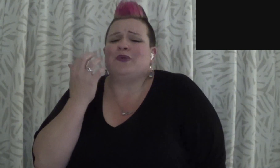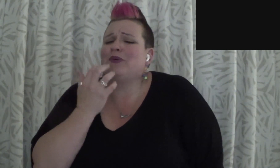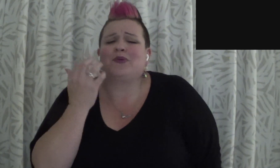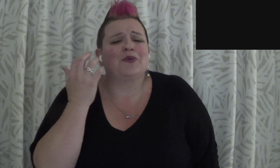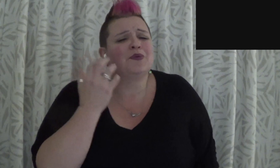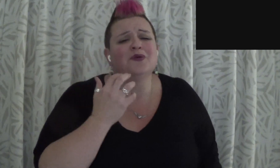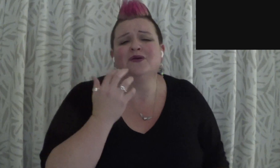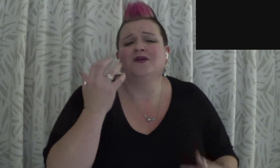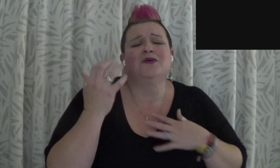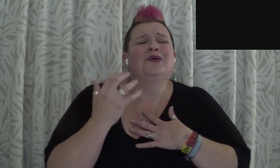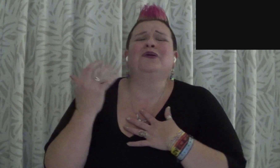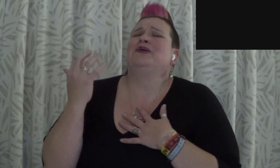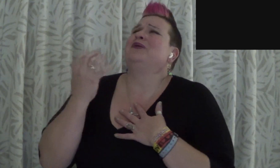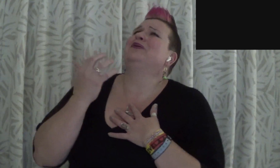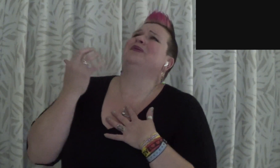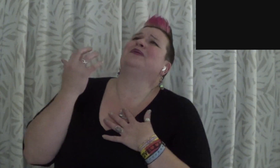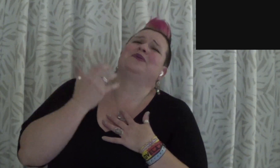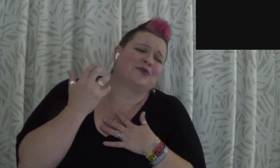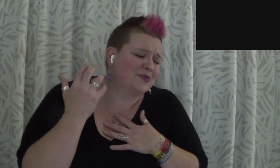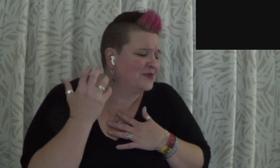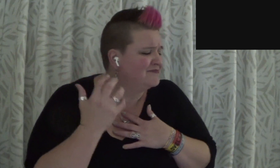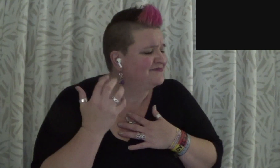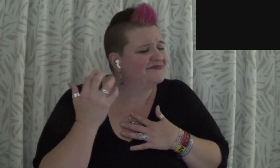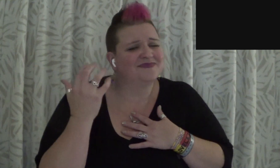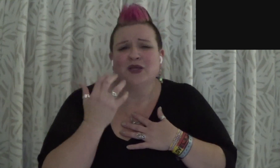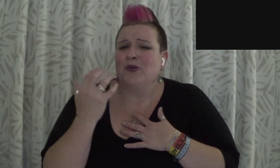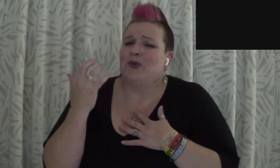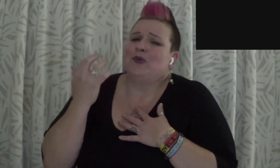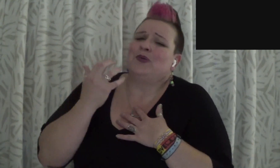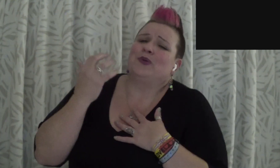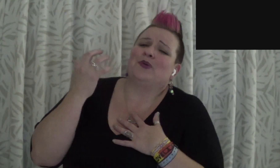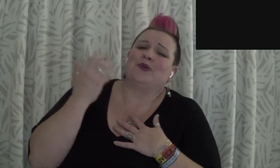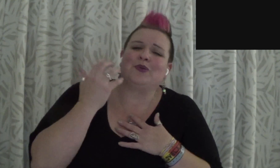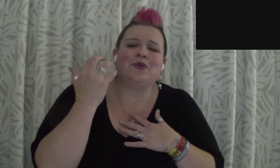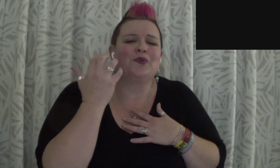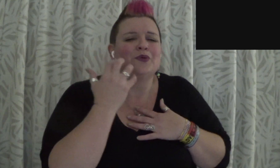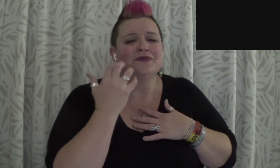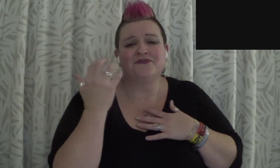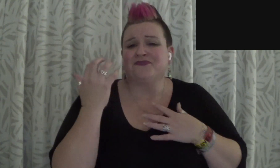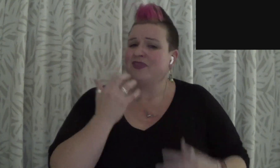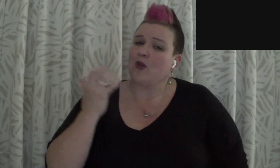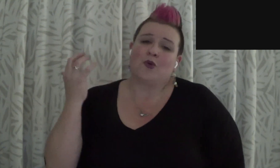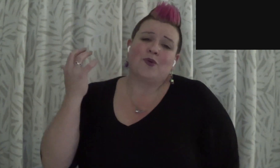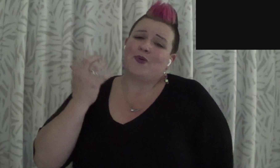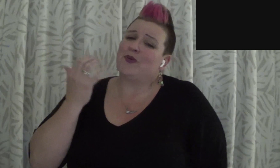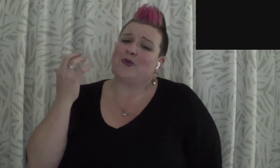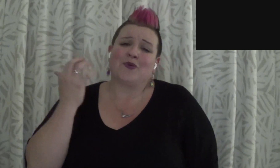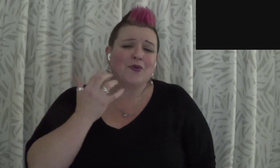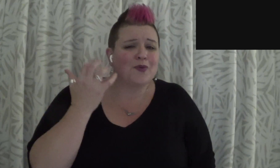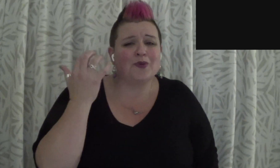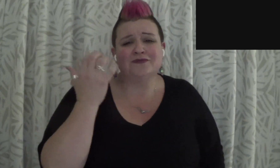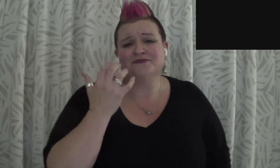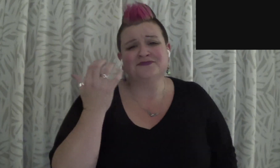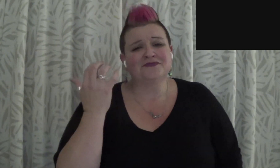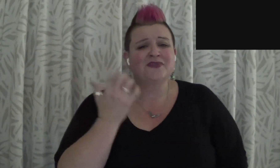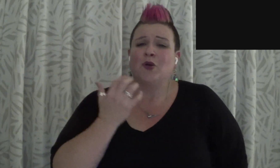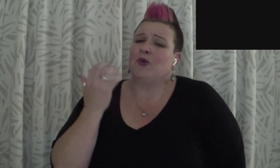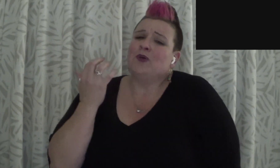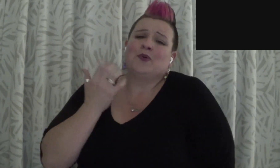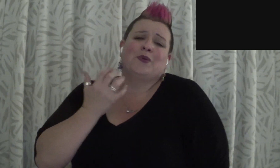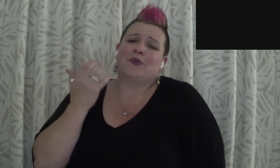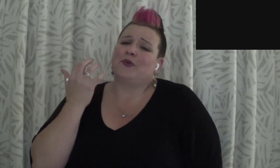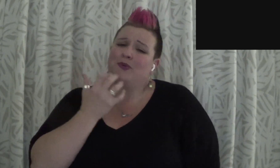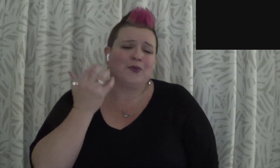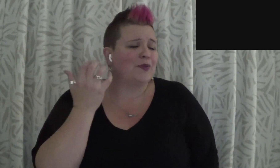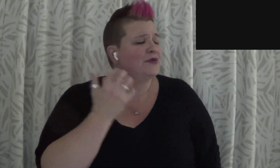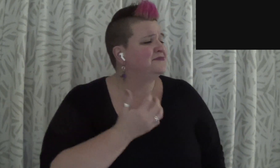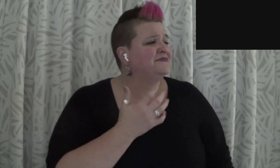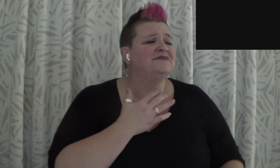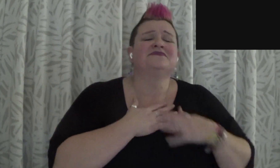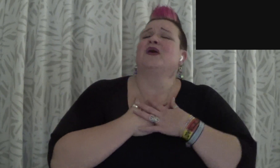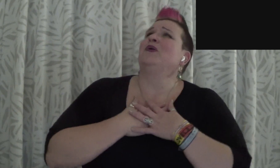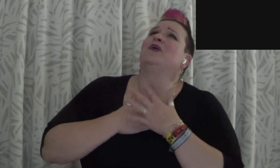about